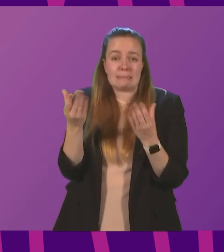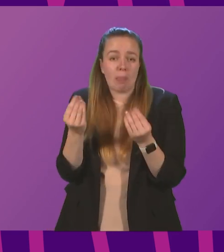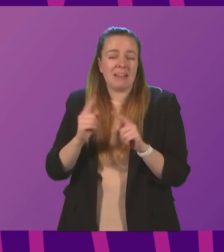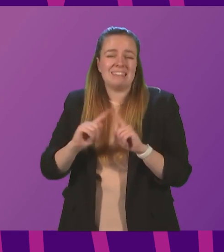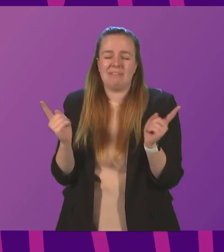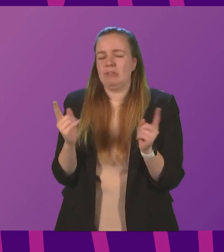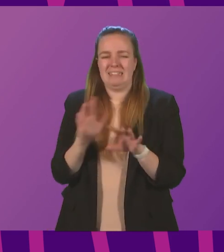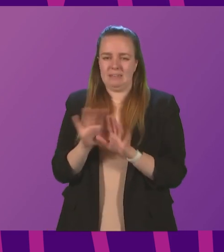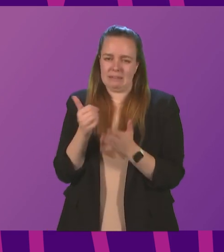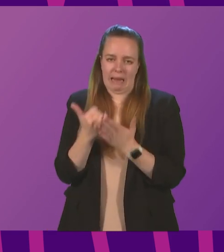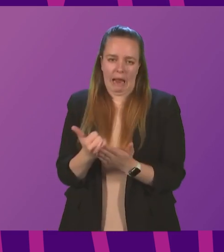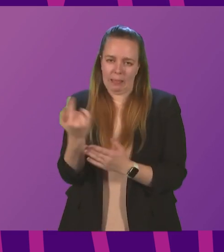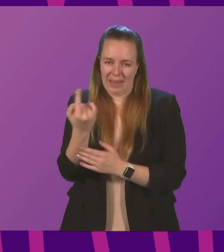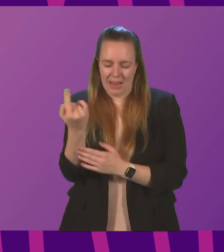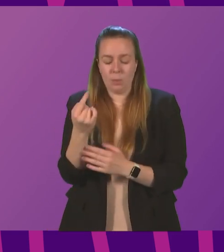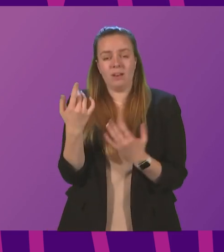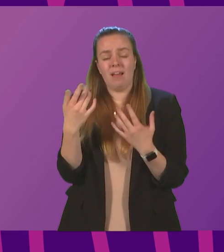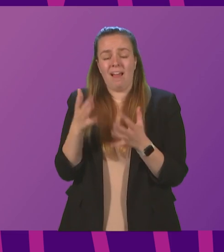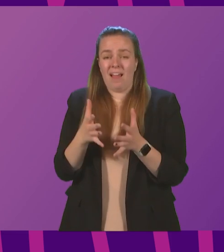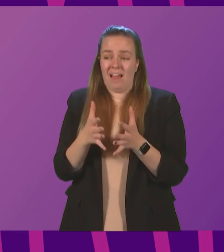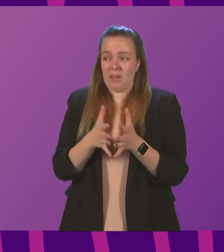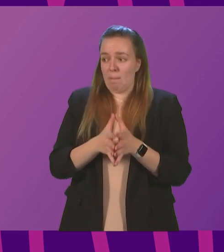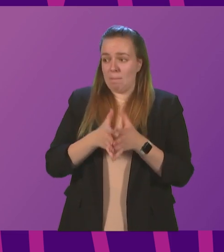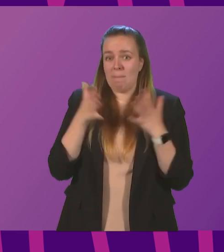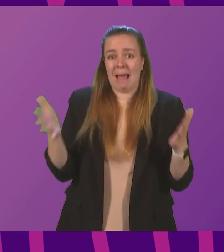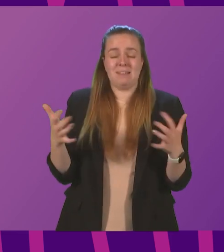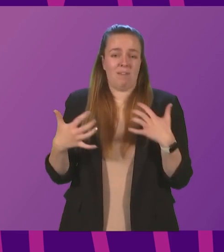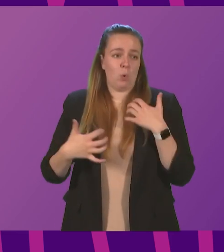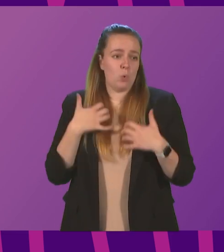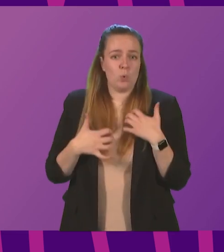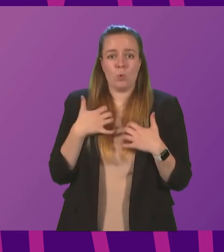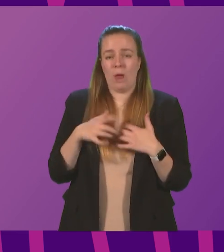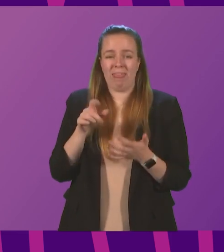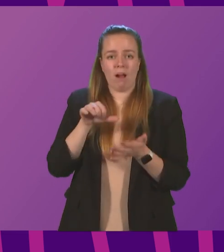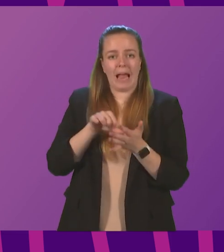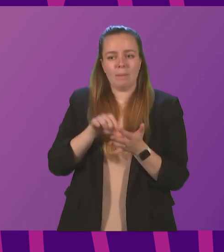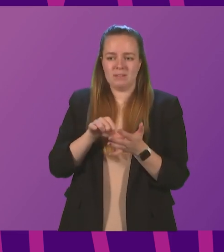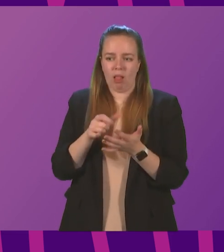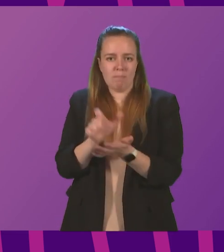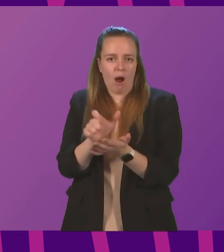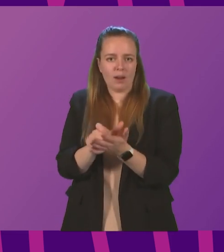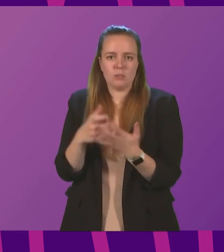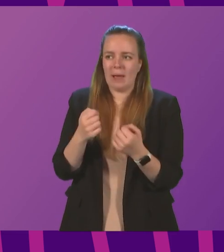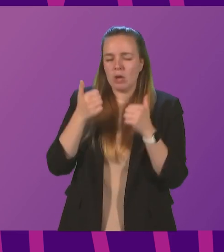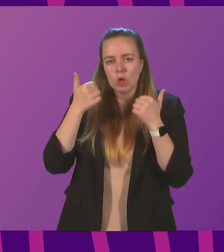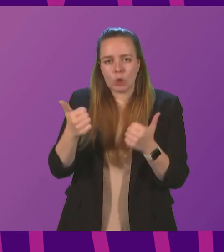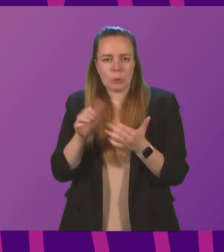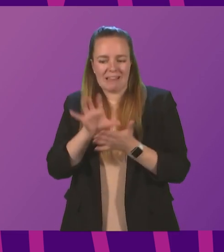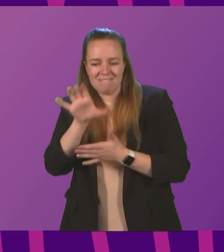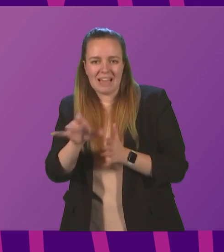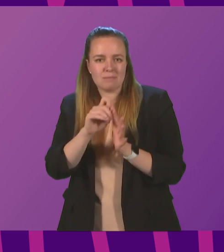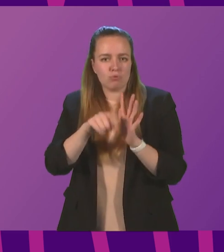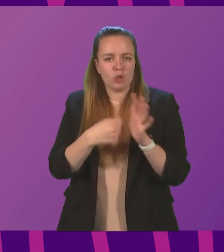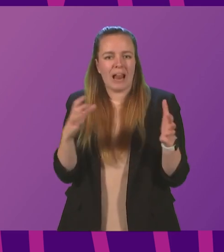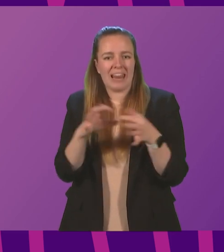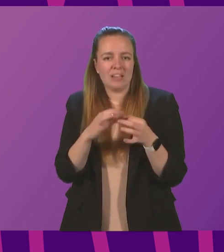different to what it actually is there is a massive appetite in the capital markets to find good investable projects around